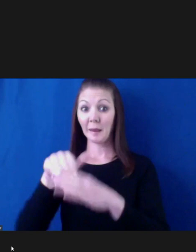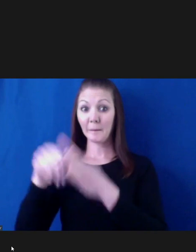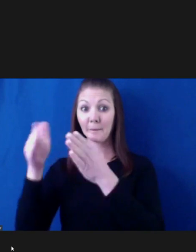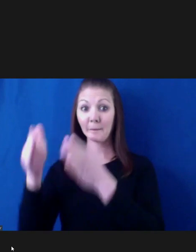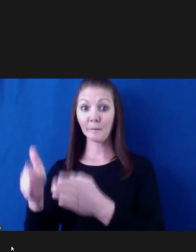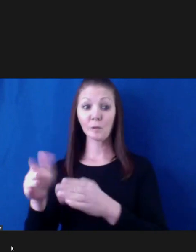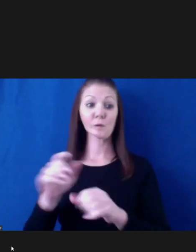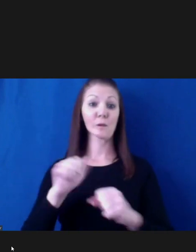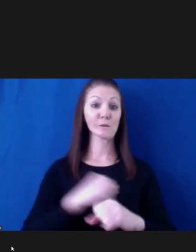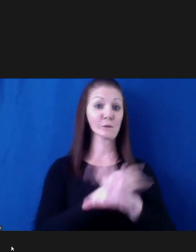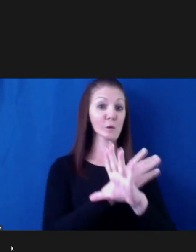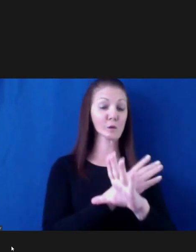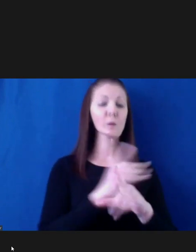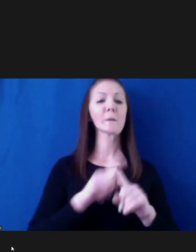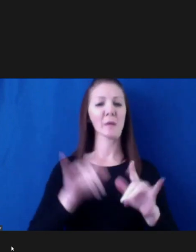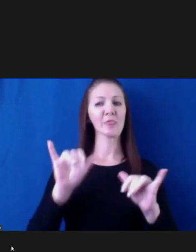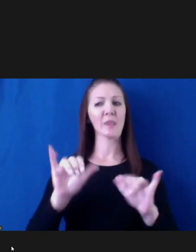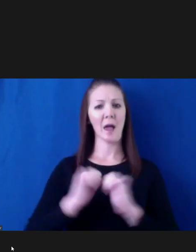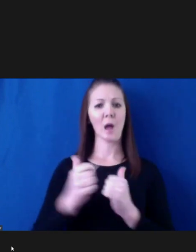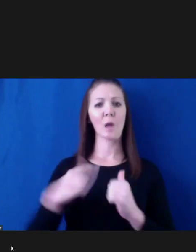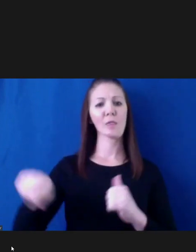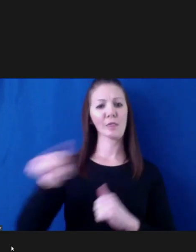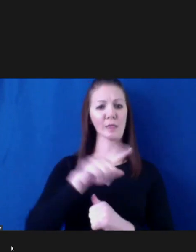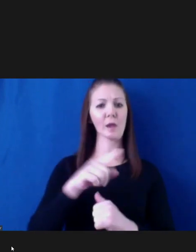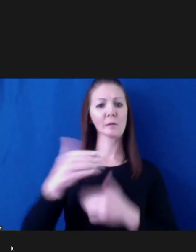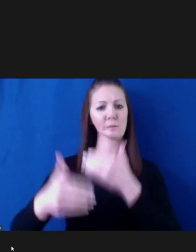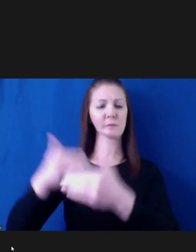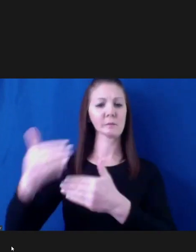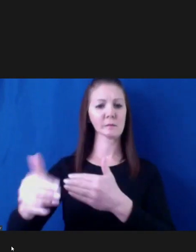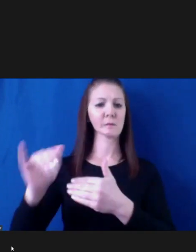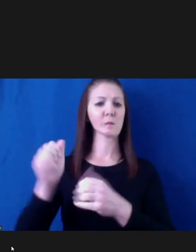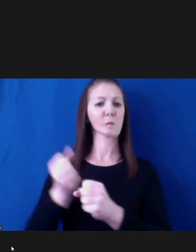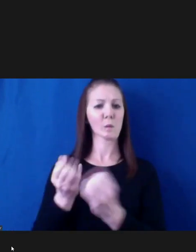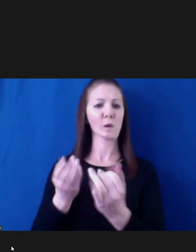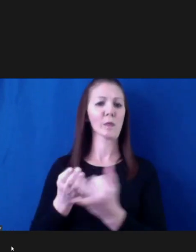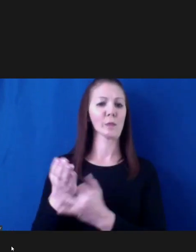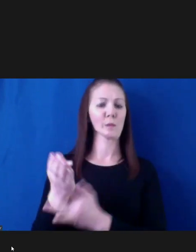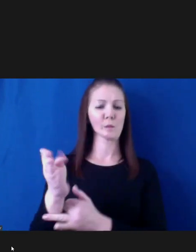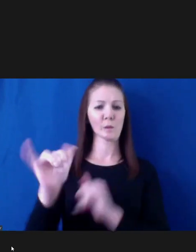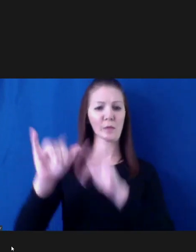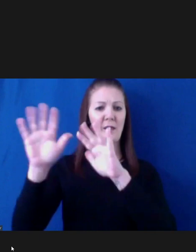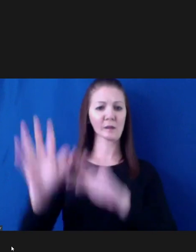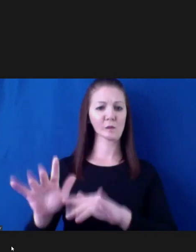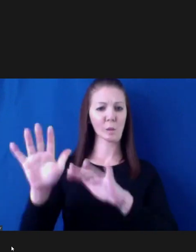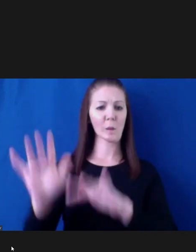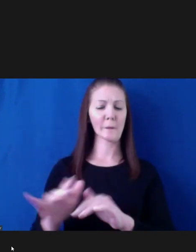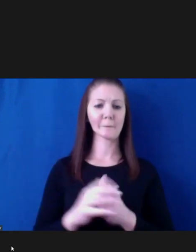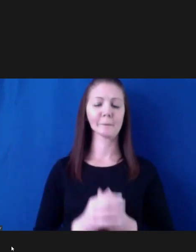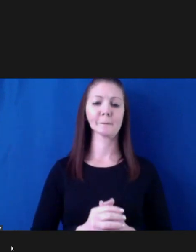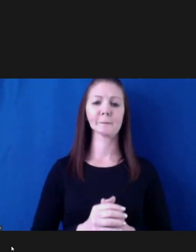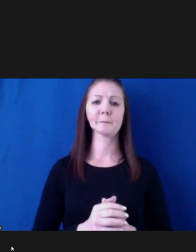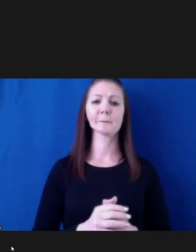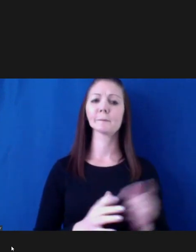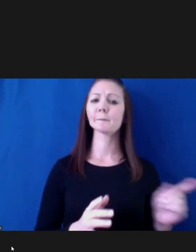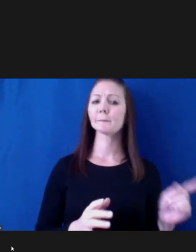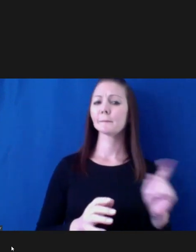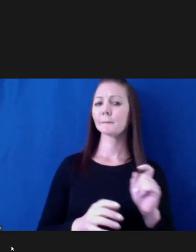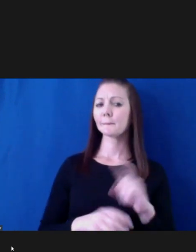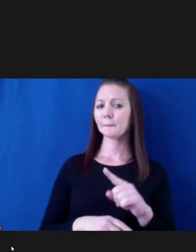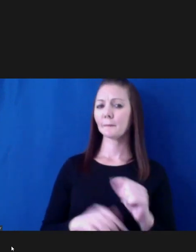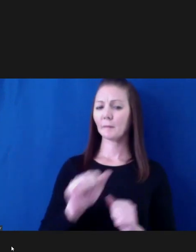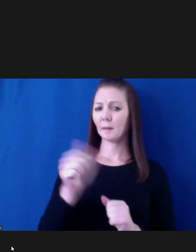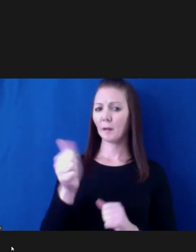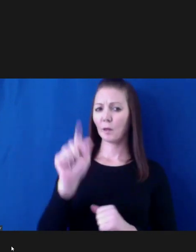As a quick follow-up, are the tractor trailers being held in a certain area of the state if for some reason